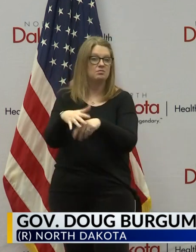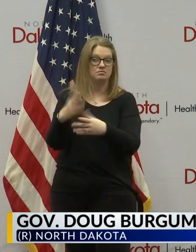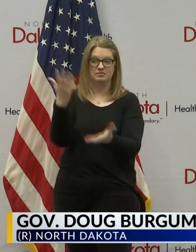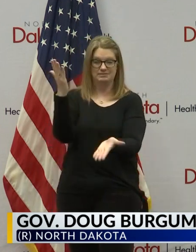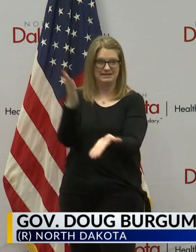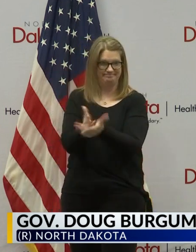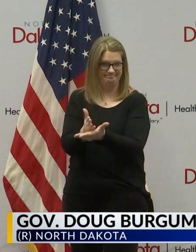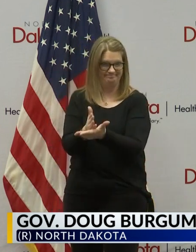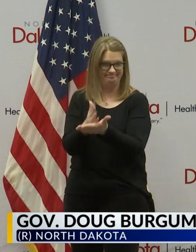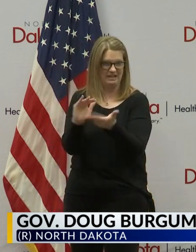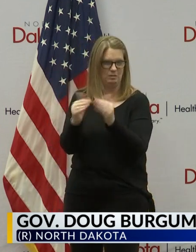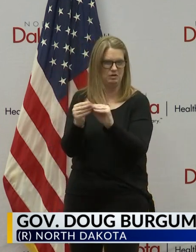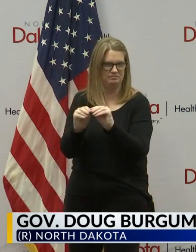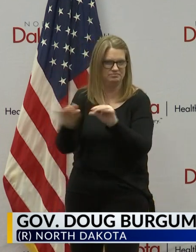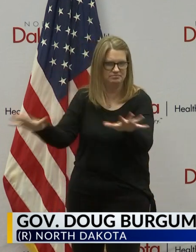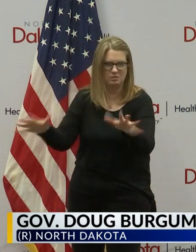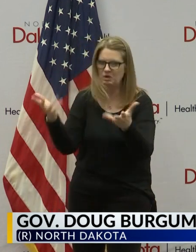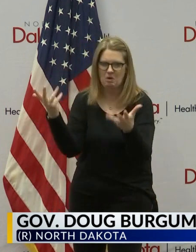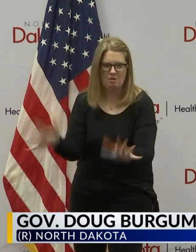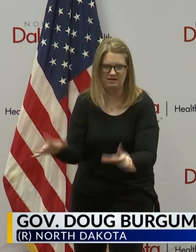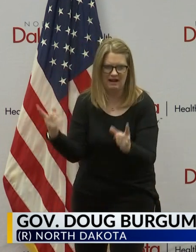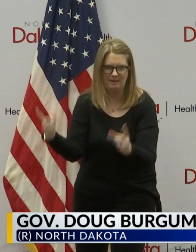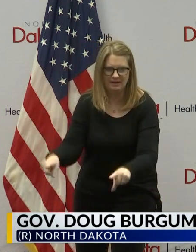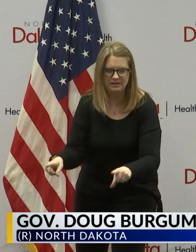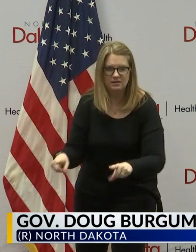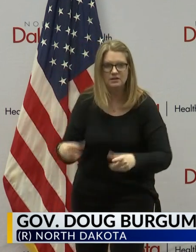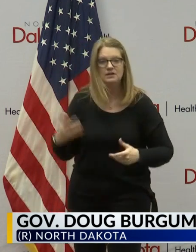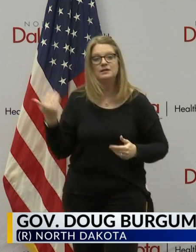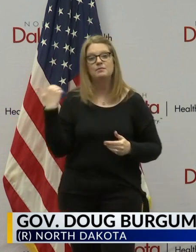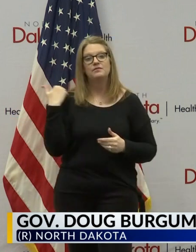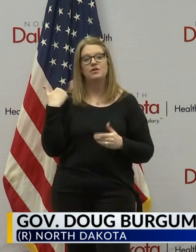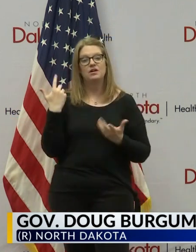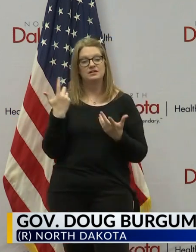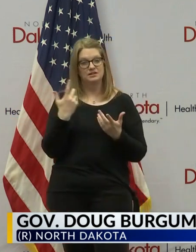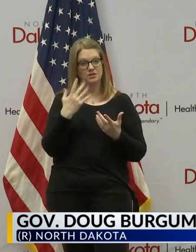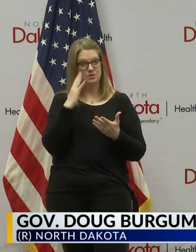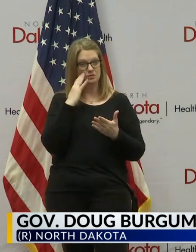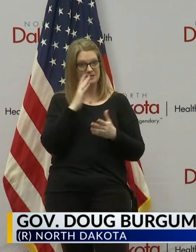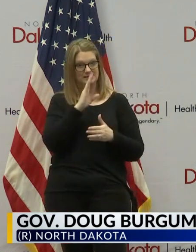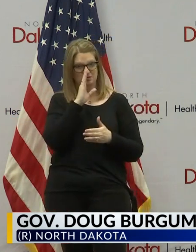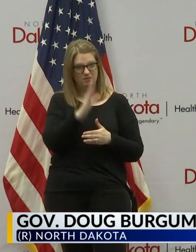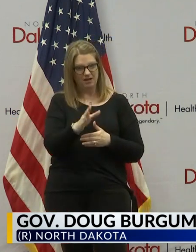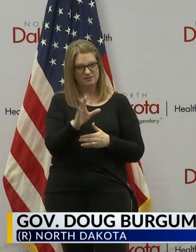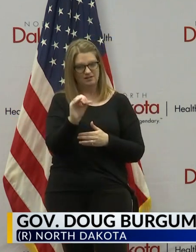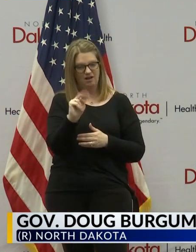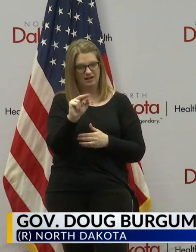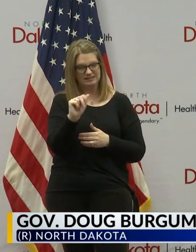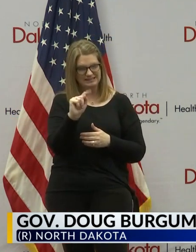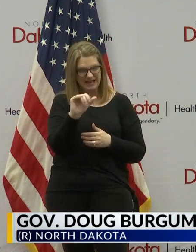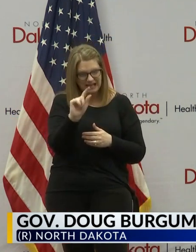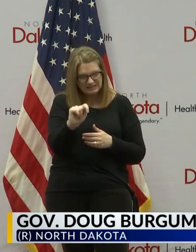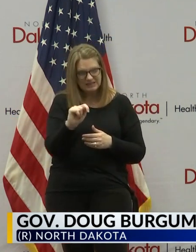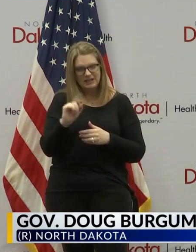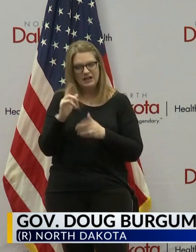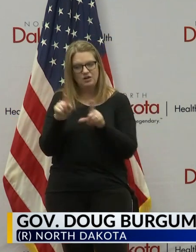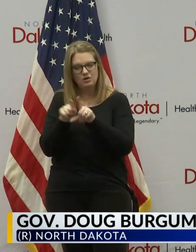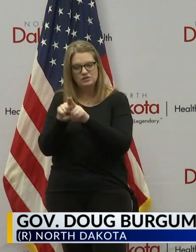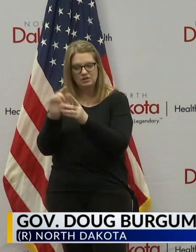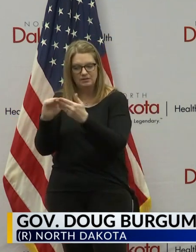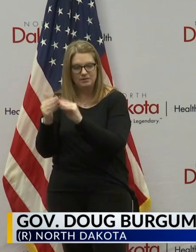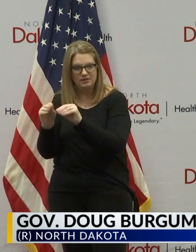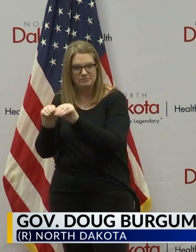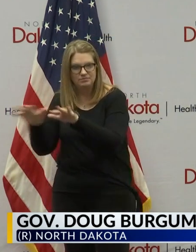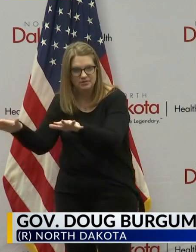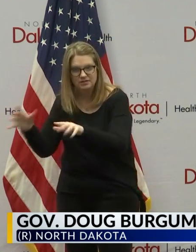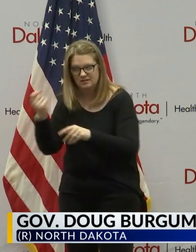this contagious disease and again we've talked before about direct contact and community tracing if you've got an outbreak like this in a